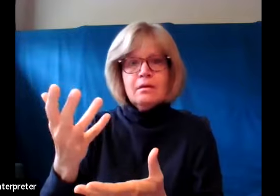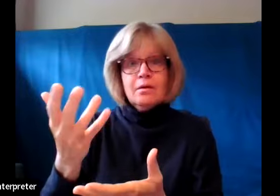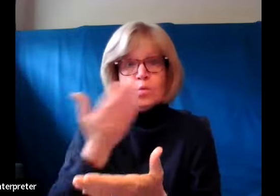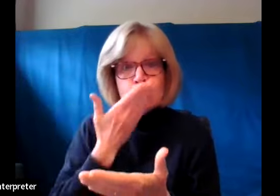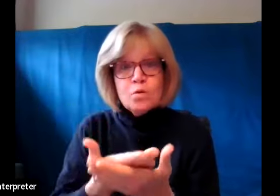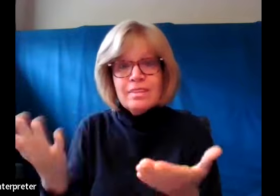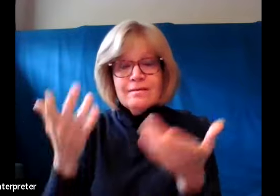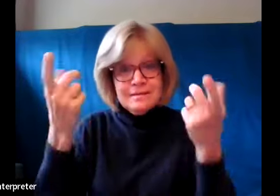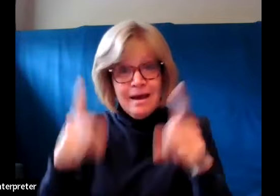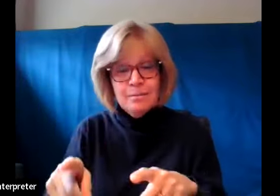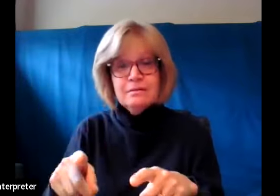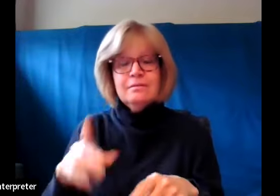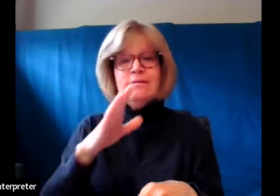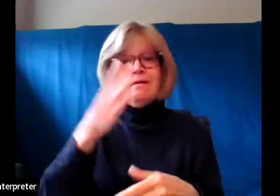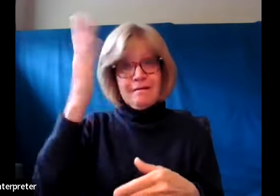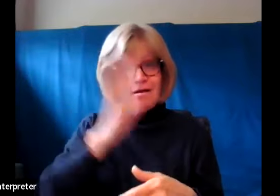on this earth.